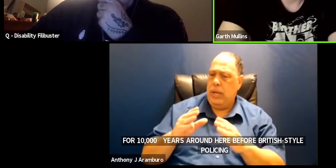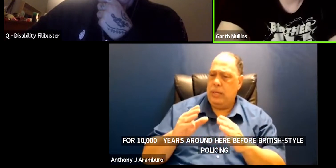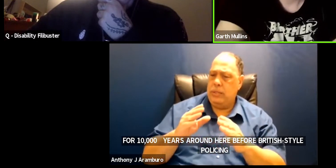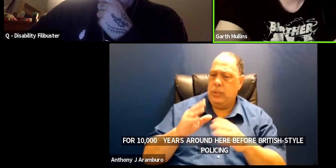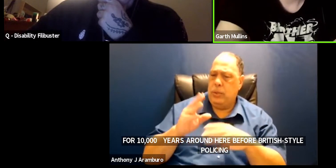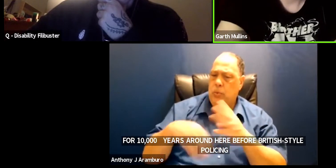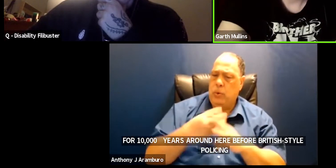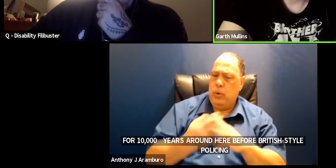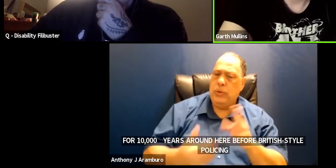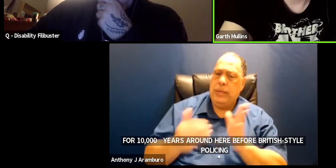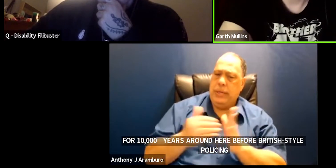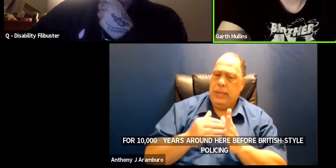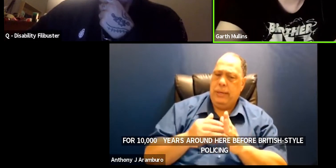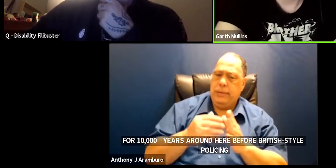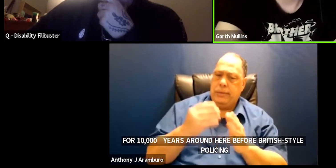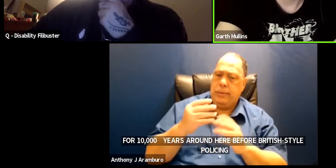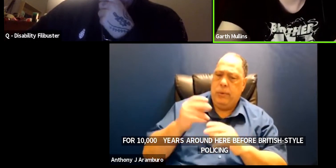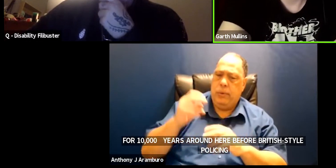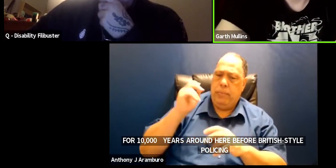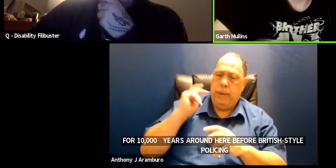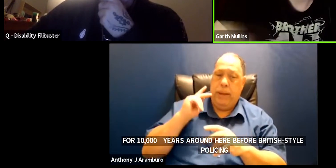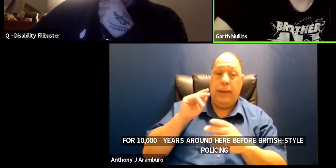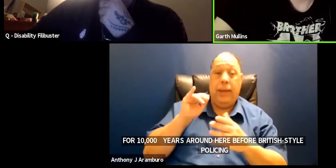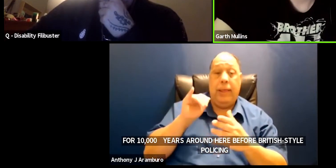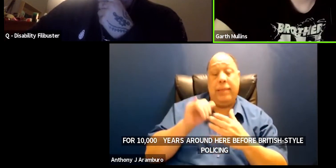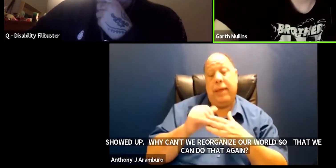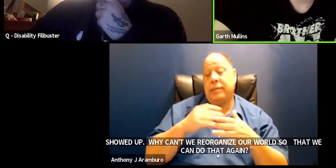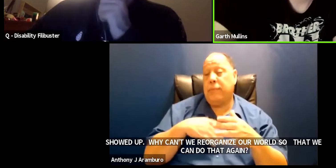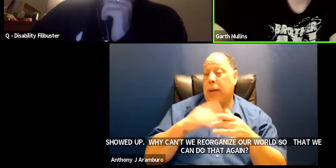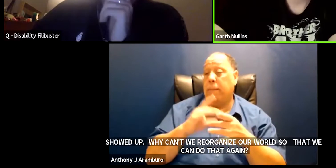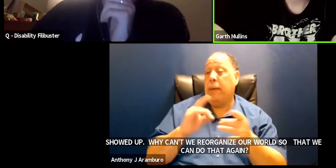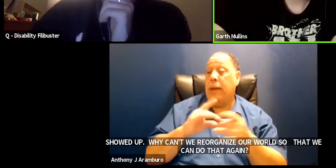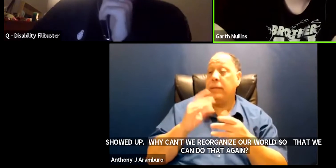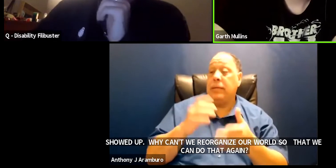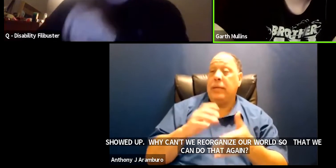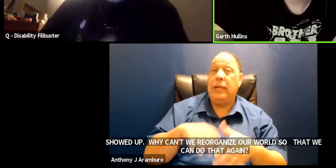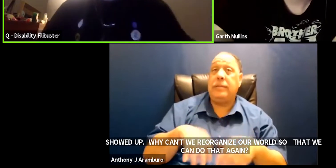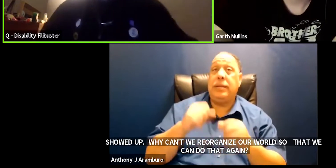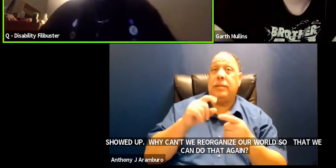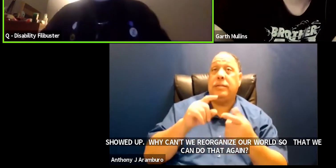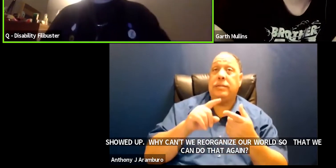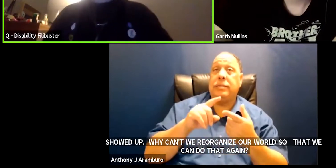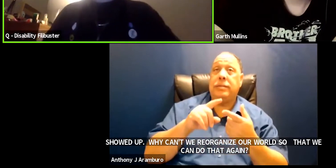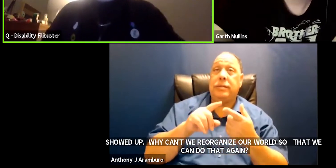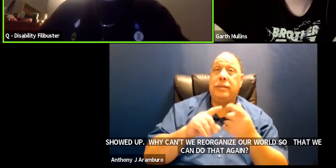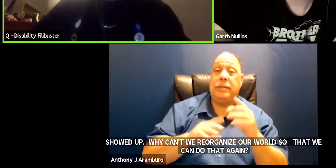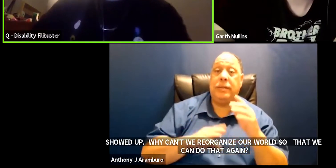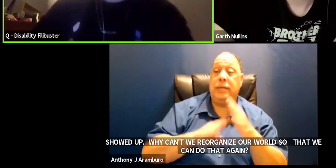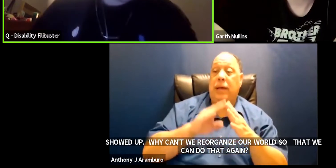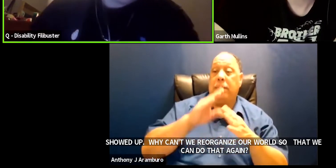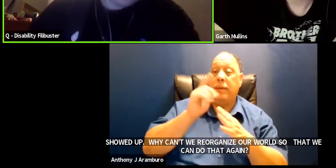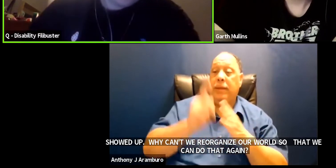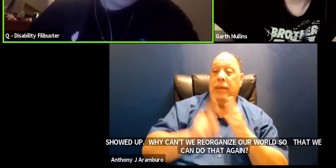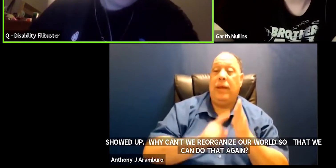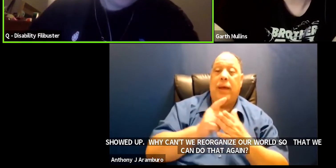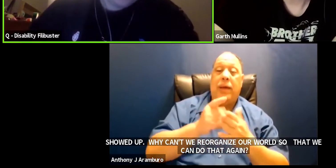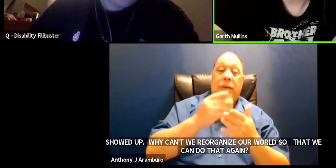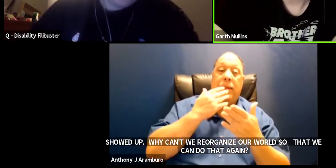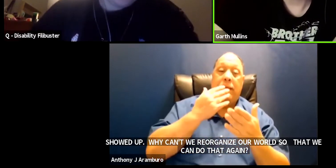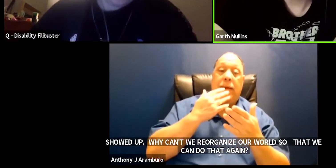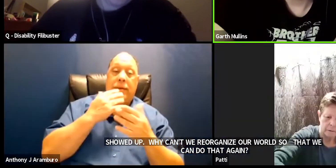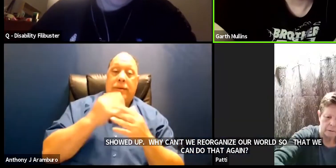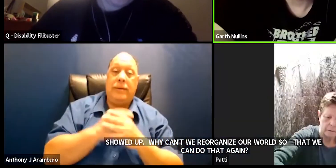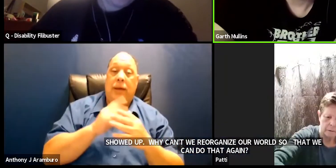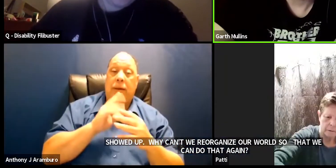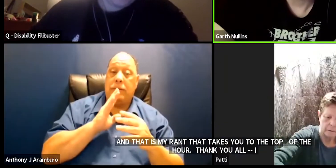and that is my vamp that takes us to the top of the hour thank you all for i talked for i was going to